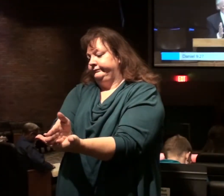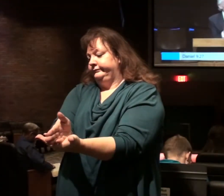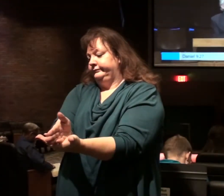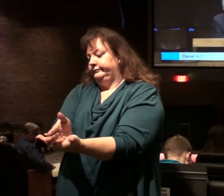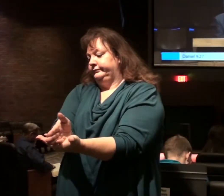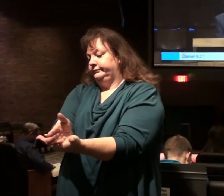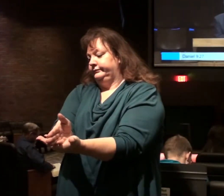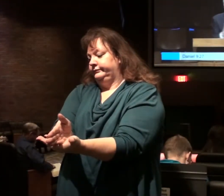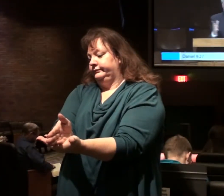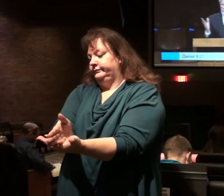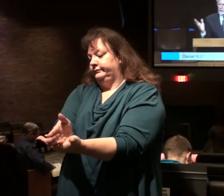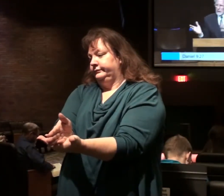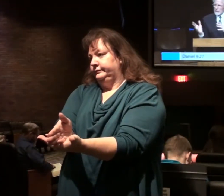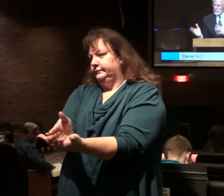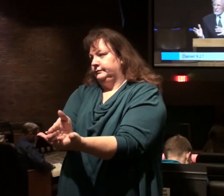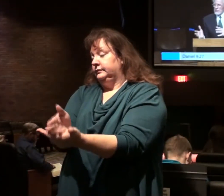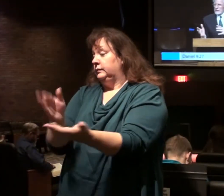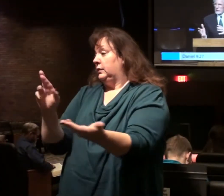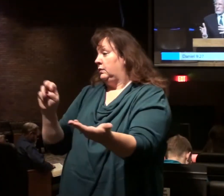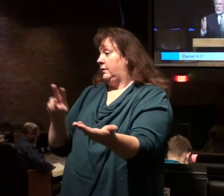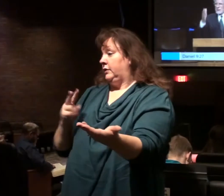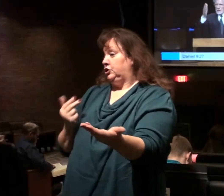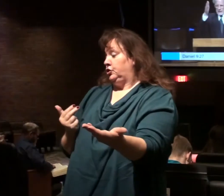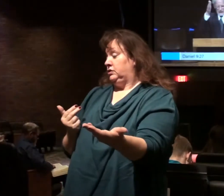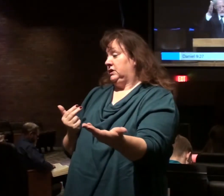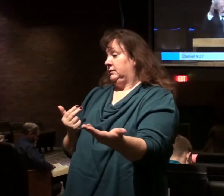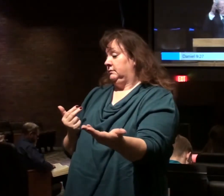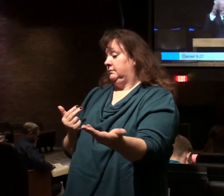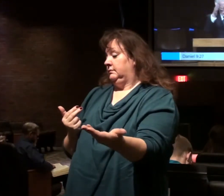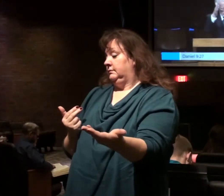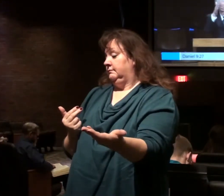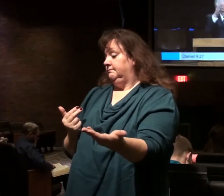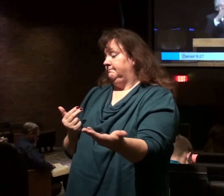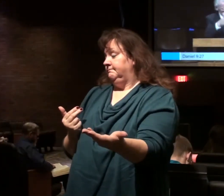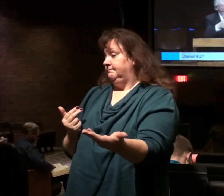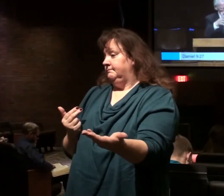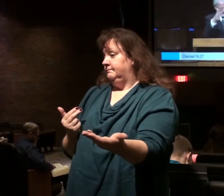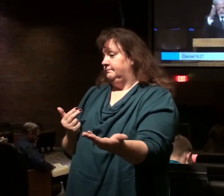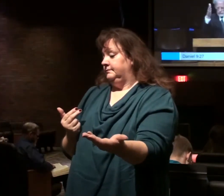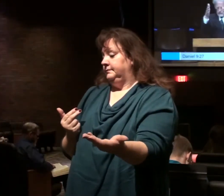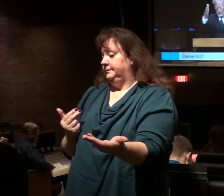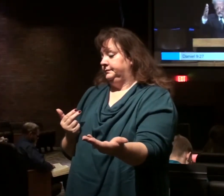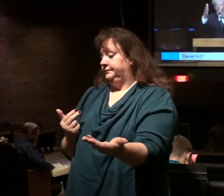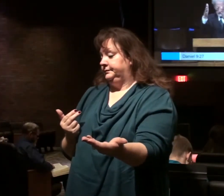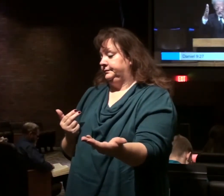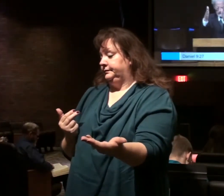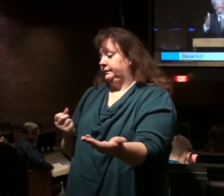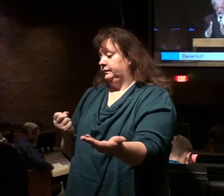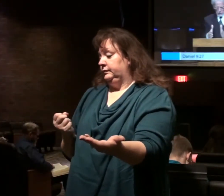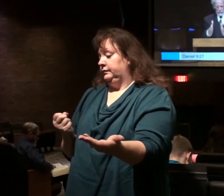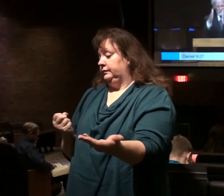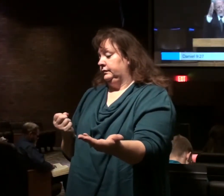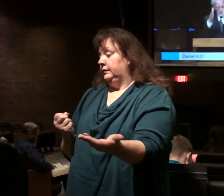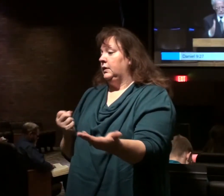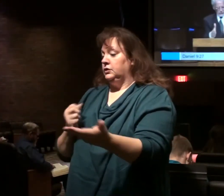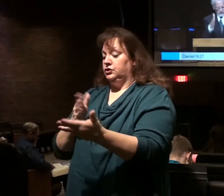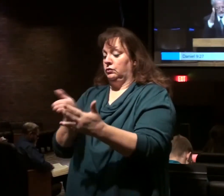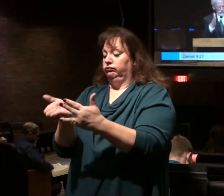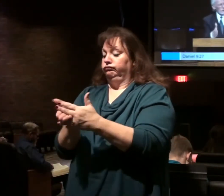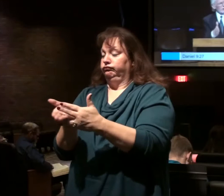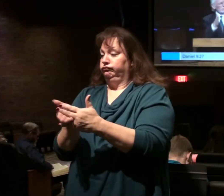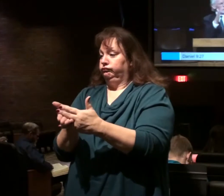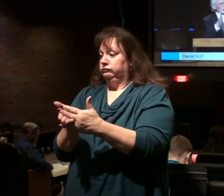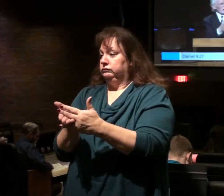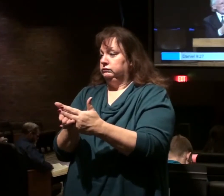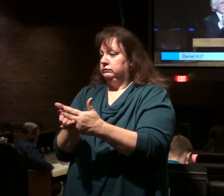So here we go. That's where we are in Revelation, chapter 13. We've been there in chapter 12, chapter 11. We're in the middle of the week.